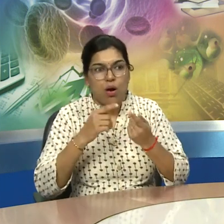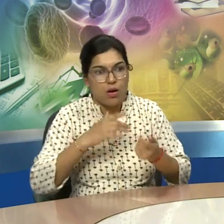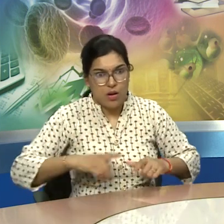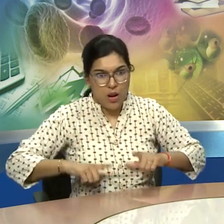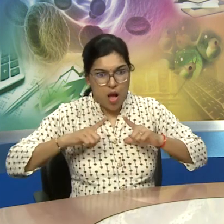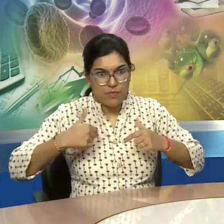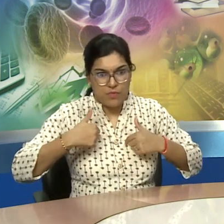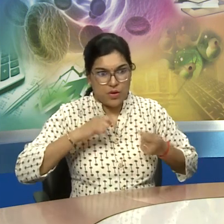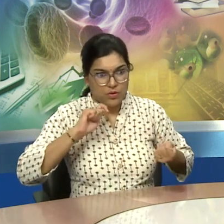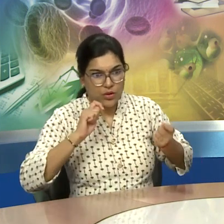about our evolution